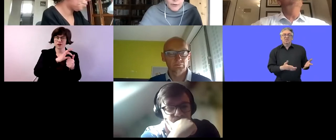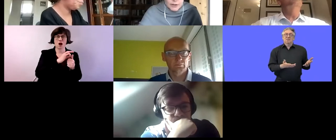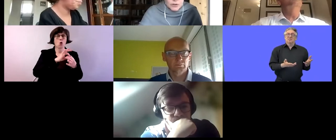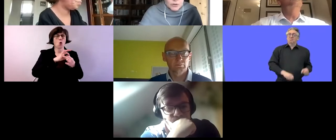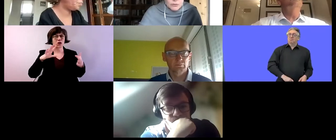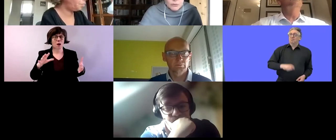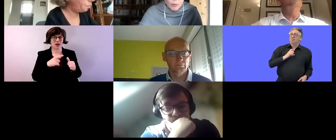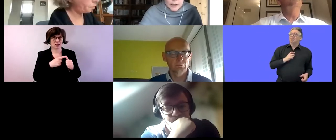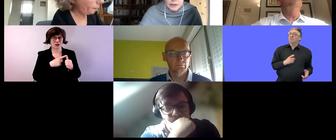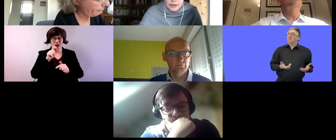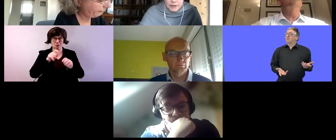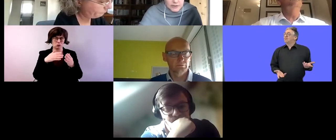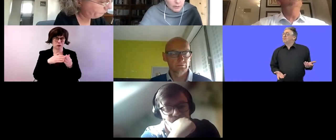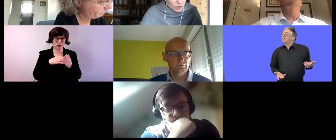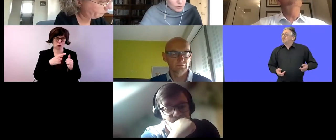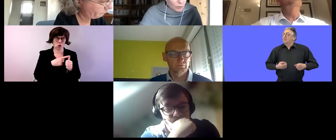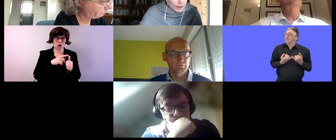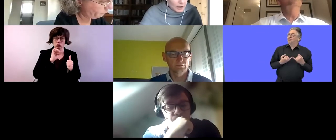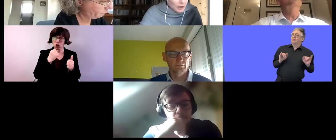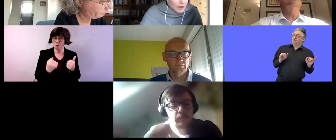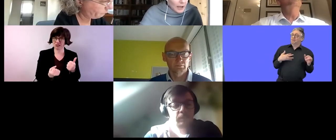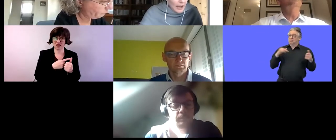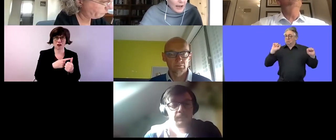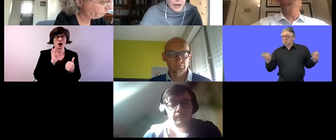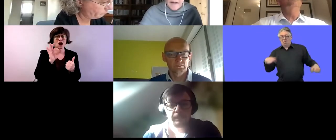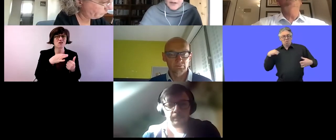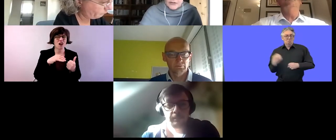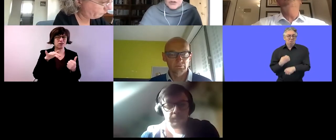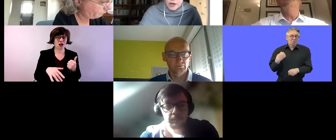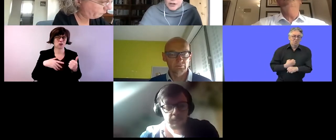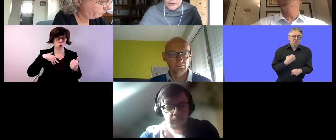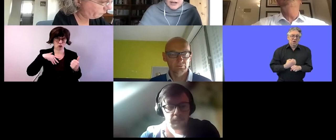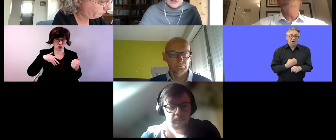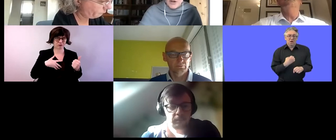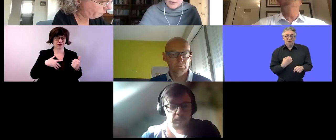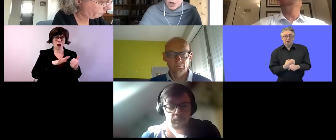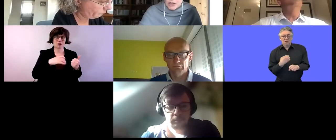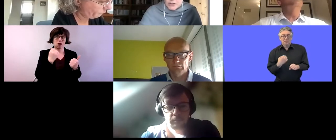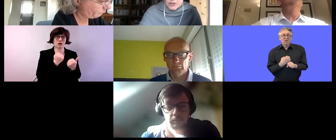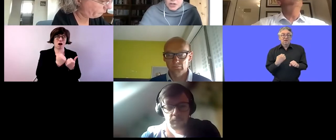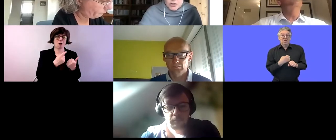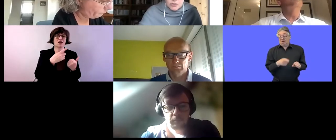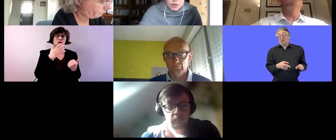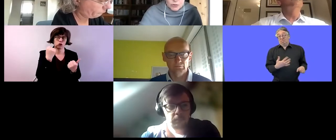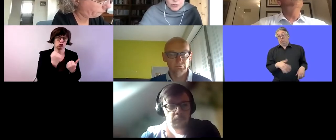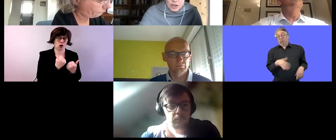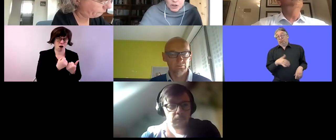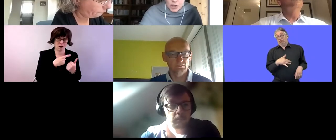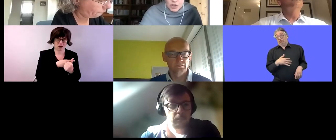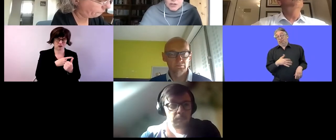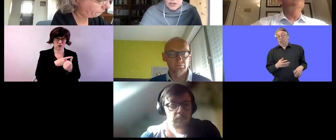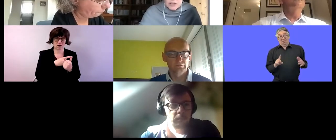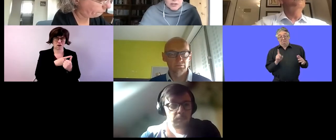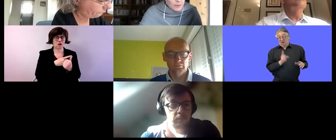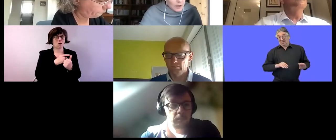qualified to work in the areas they wish to work in and that starts at the very earliest stages through the